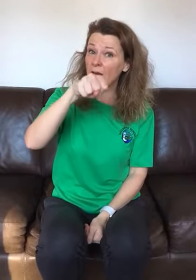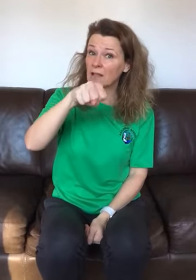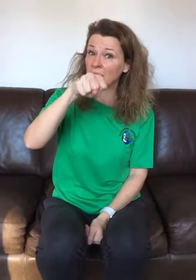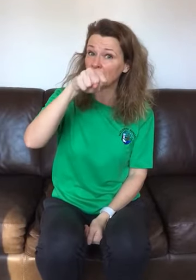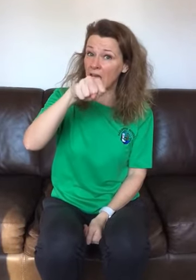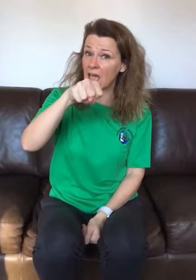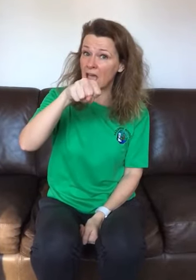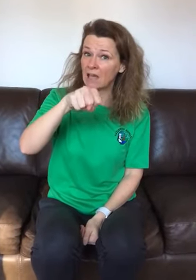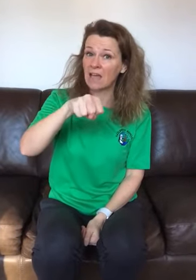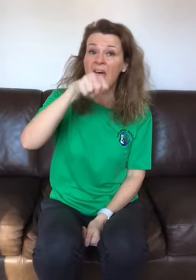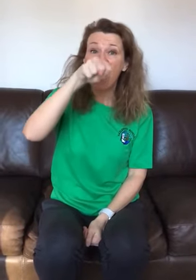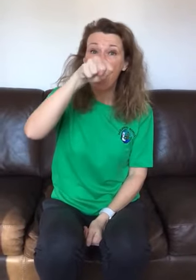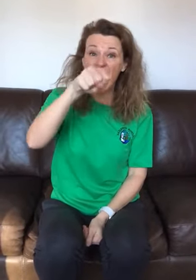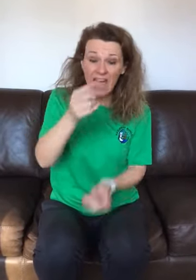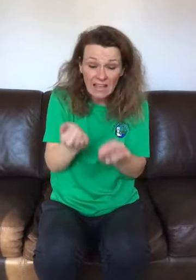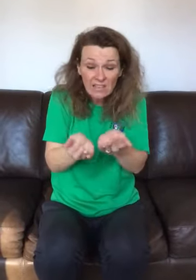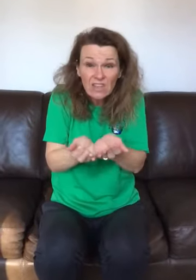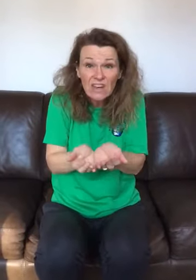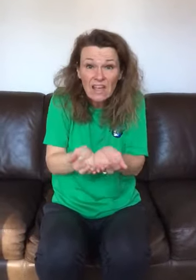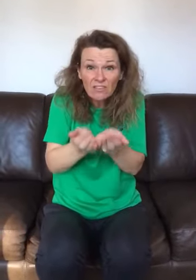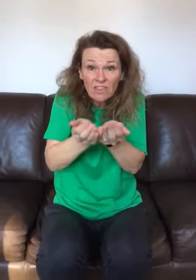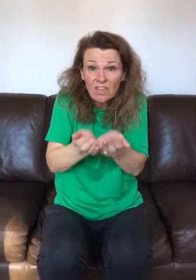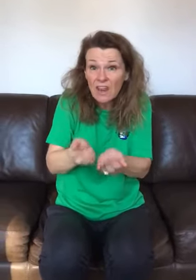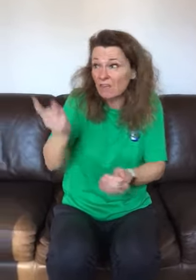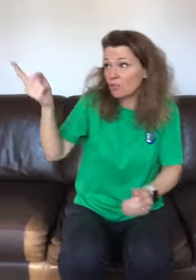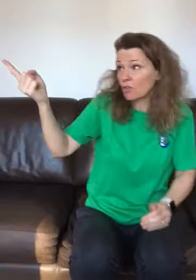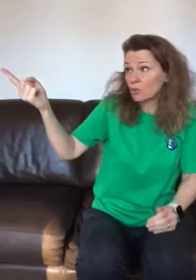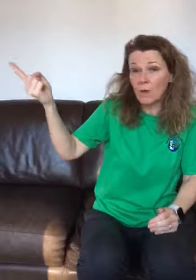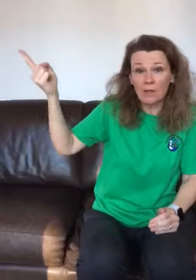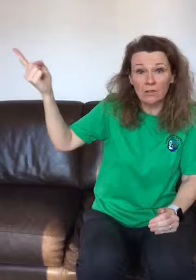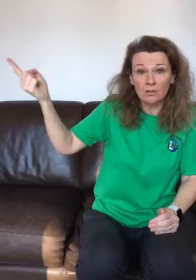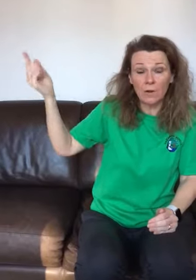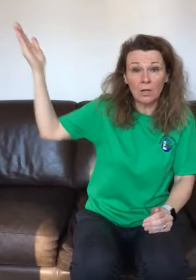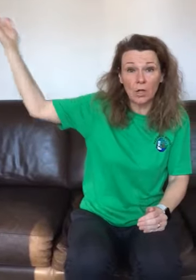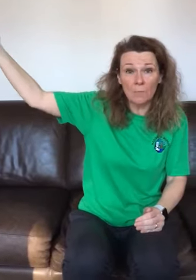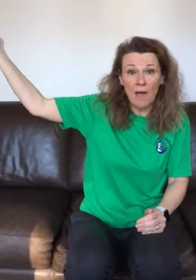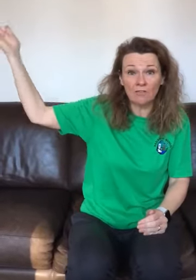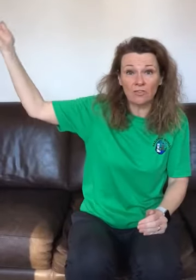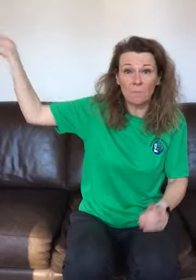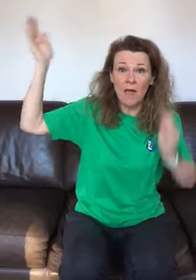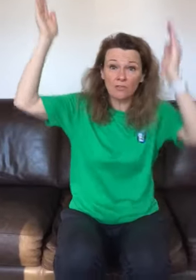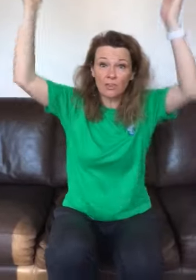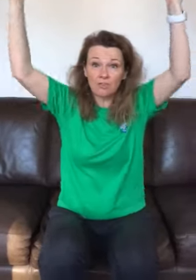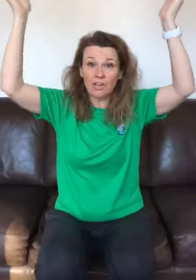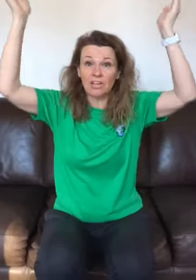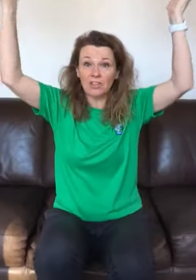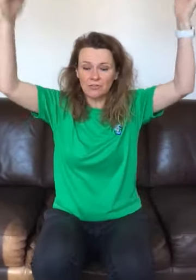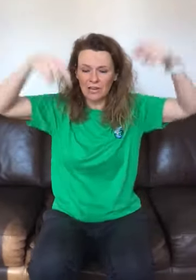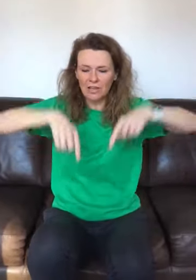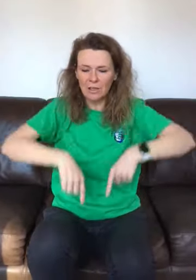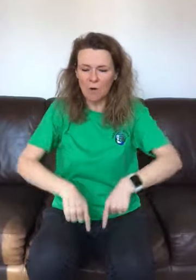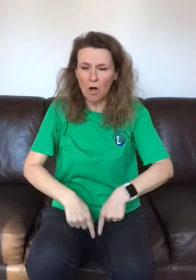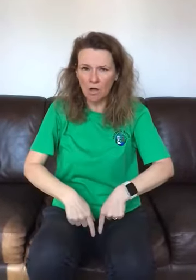ratlin egg egg in the nest and the nest on the twig and the twig on the branch and branch on the tree in the tree in the bog